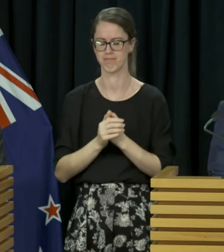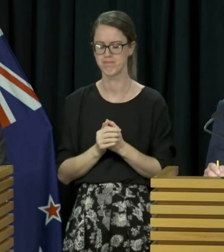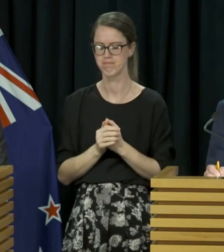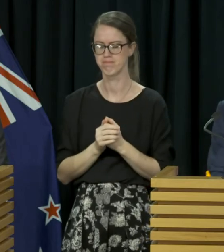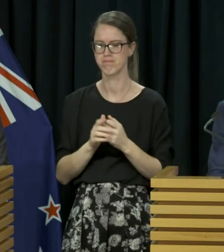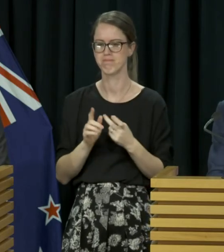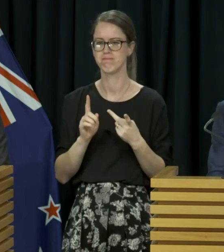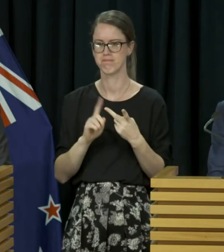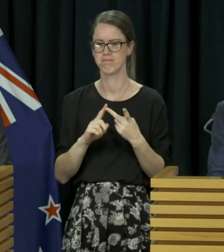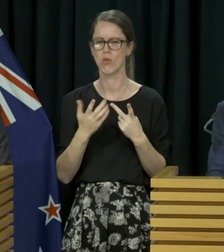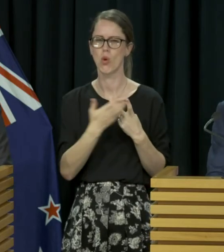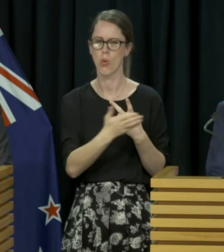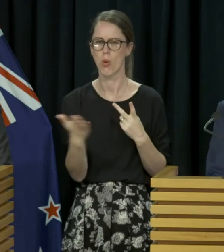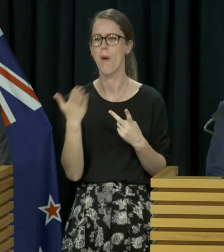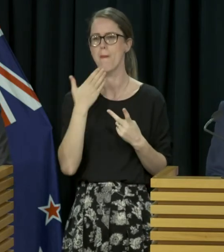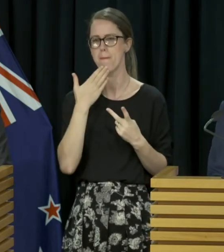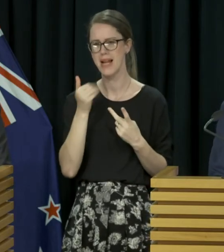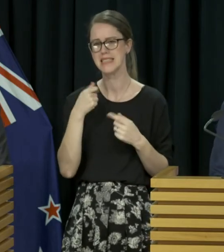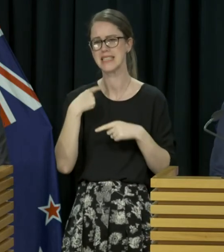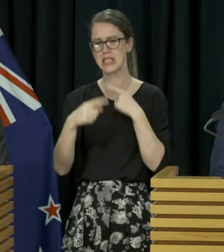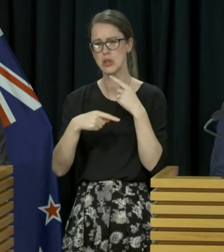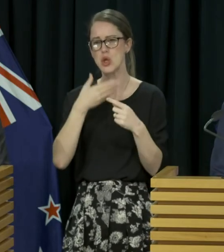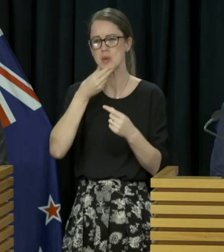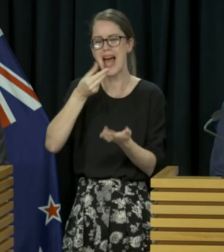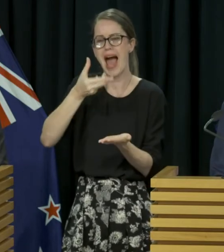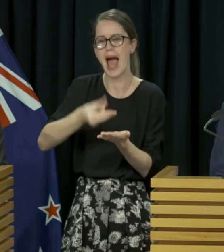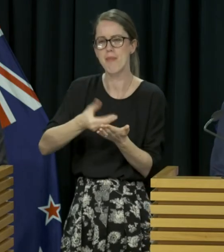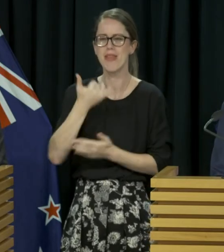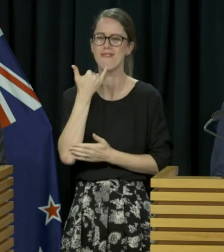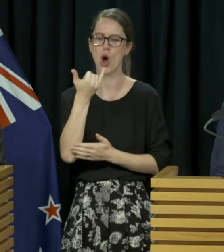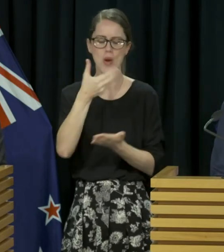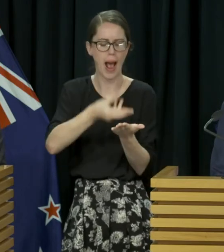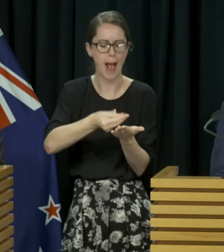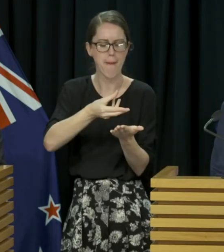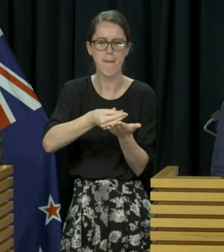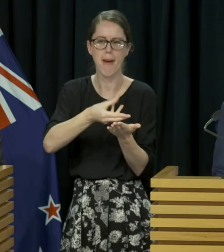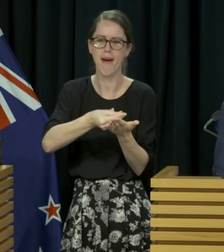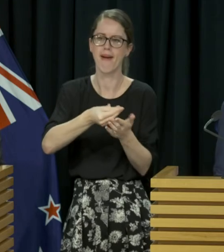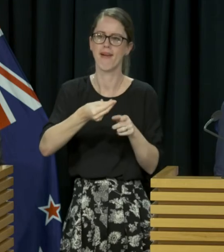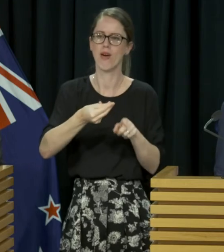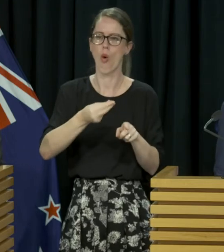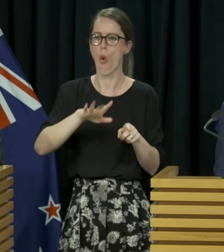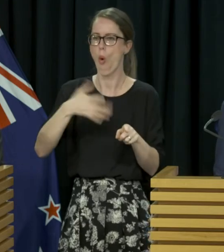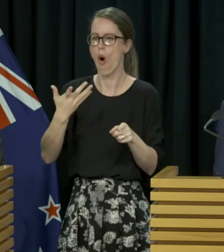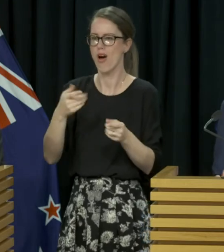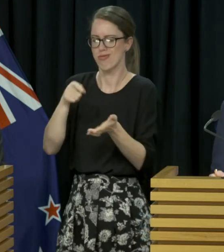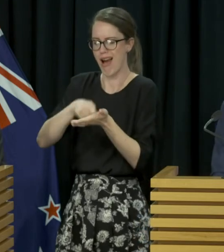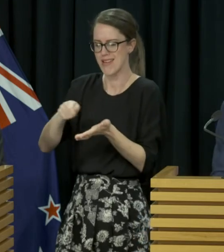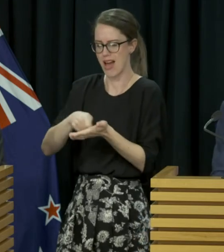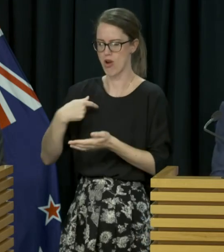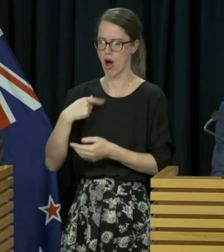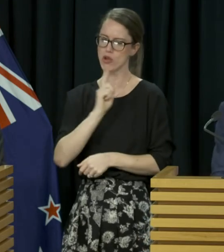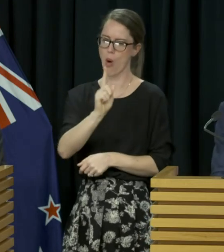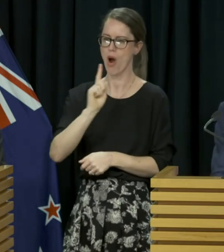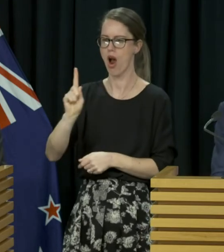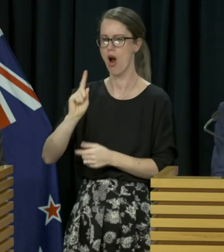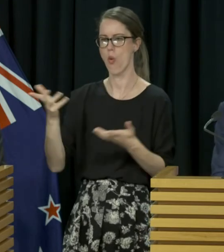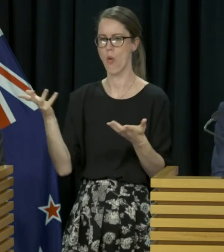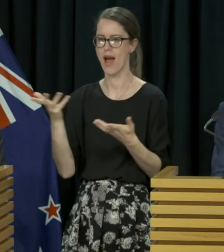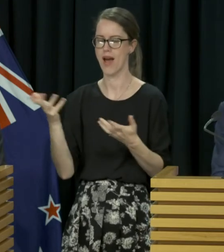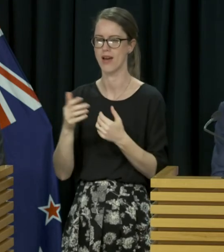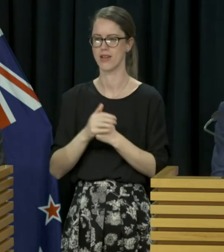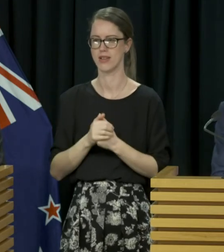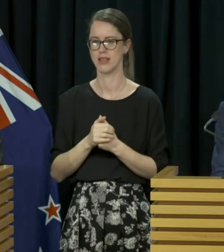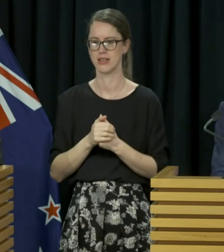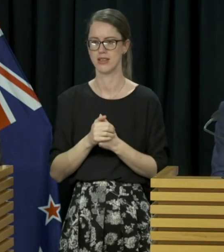Everybody should continue to use the COVID Tracer app or keep some other record of their movements. It only